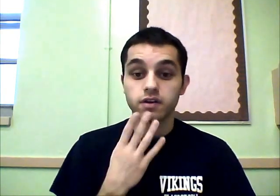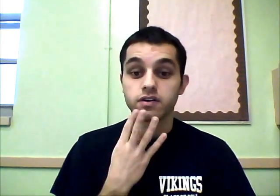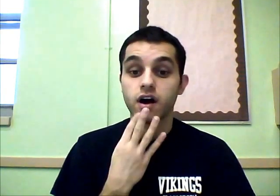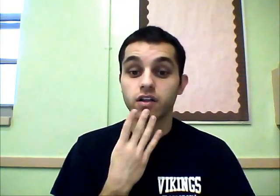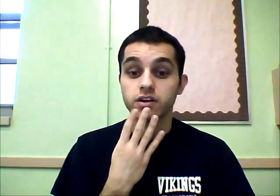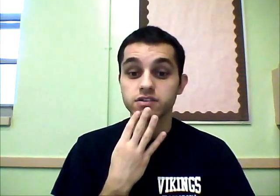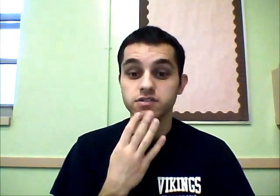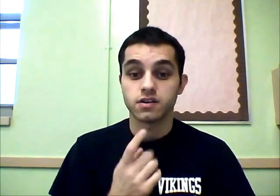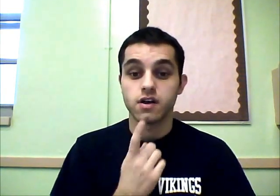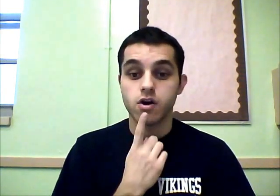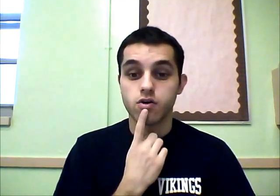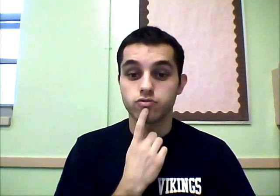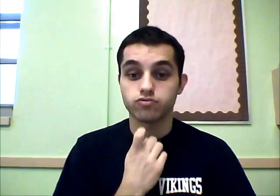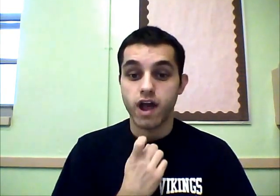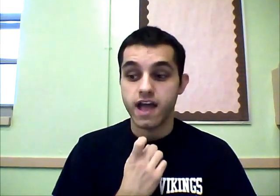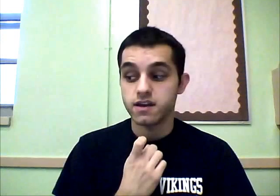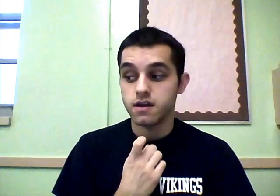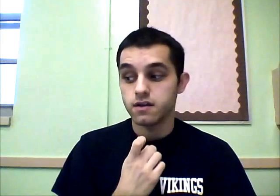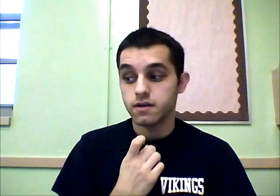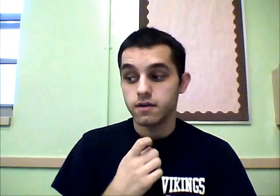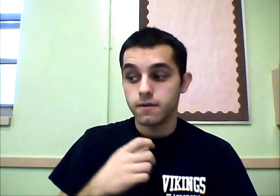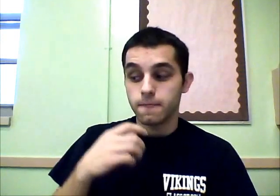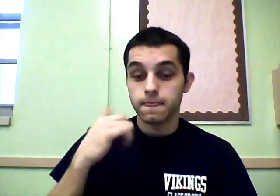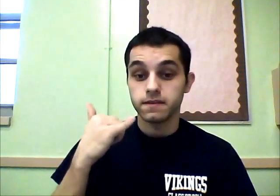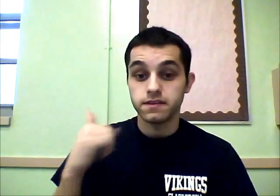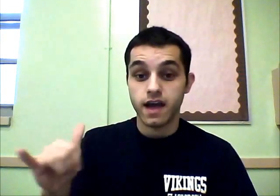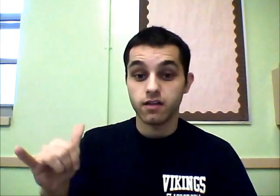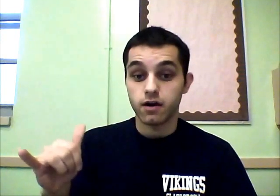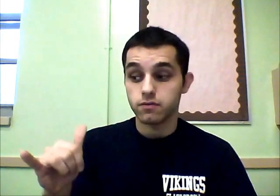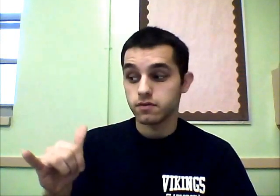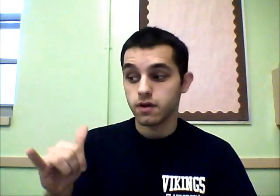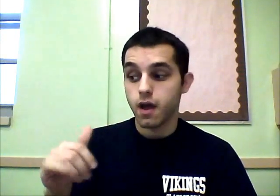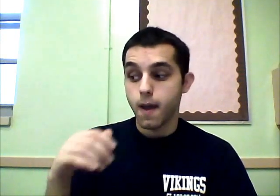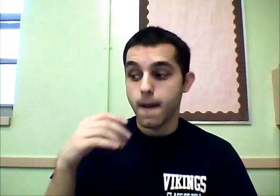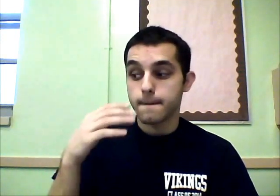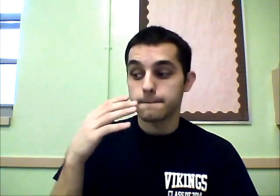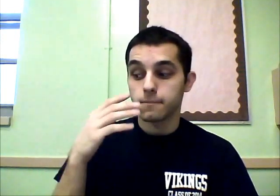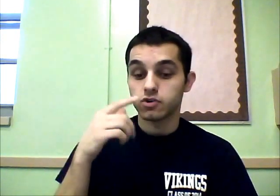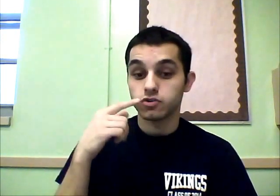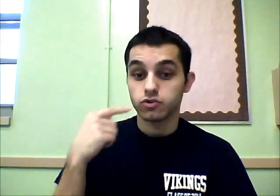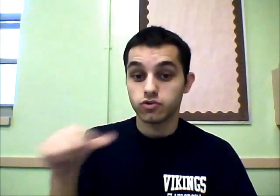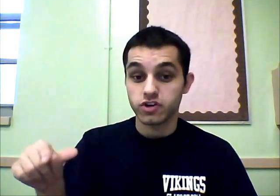colors, red, yellow, green,